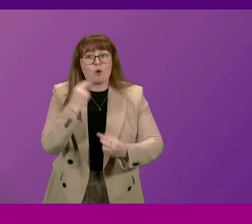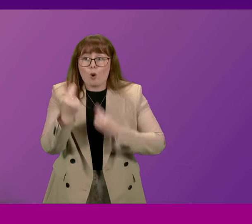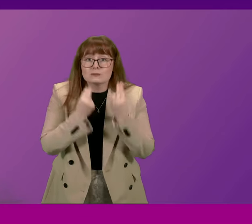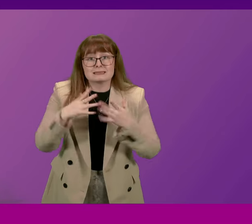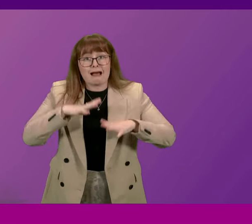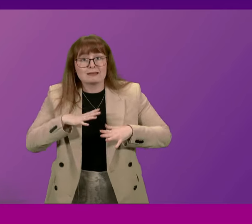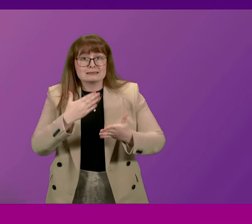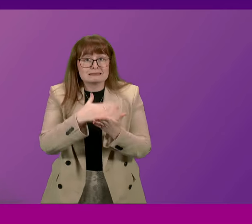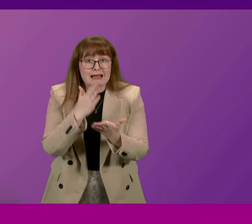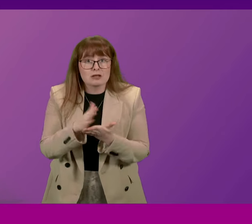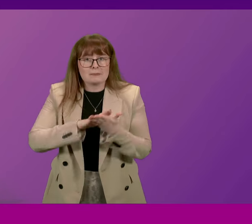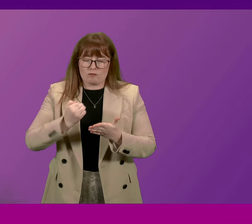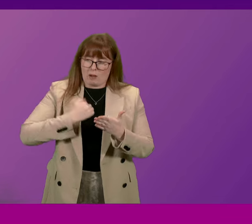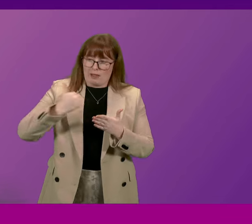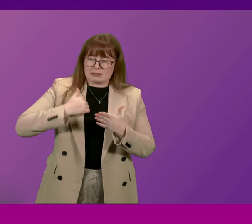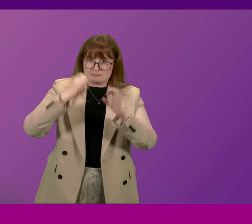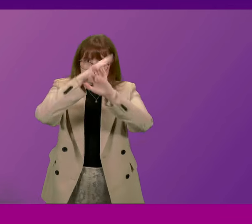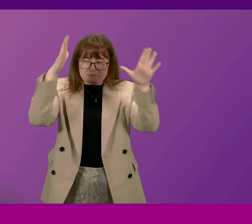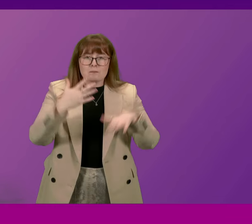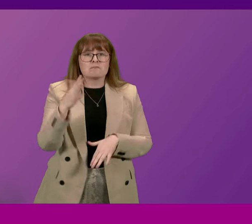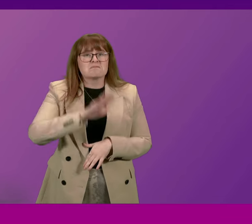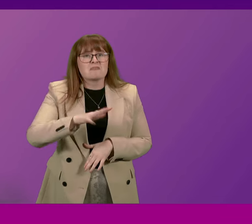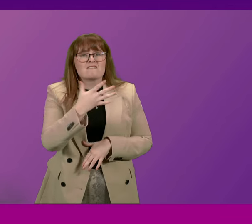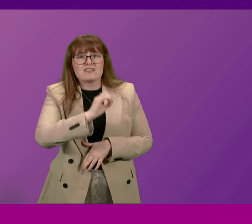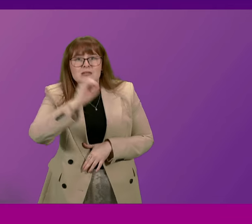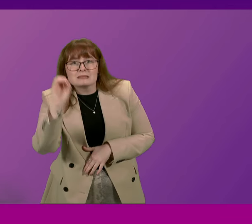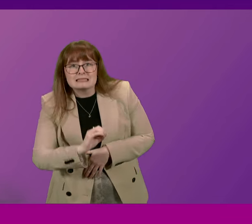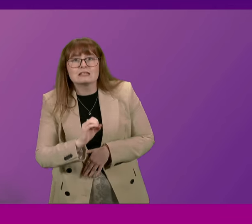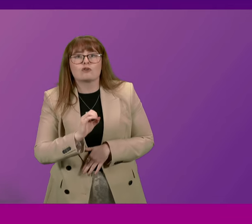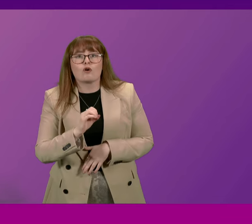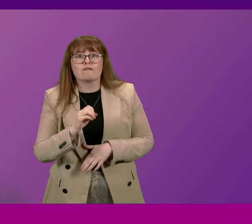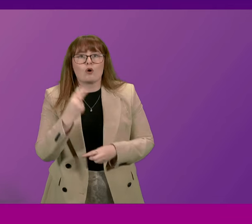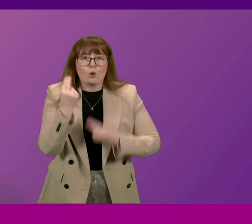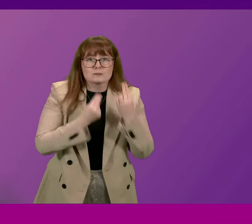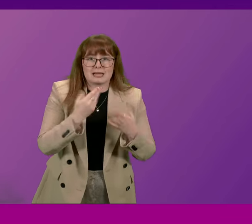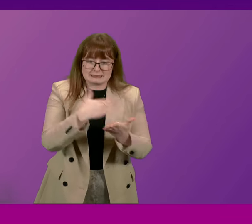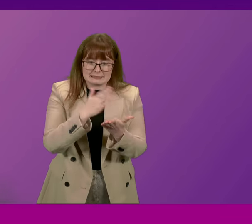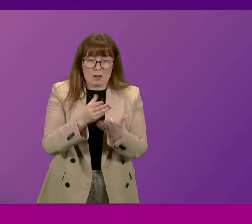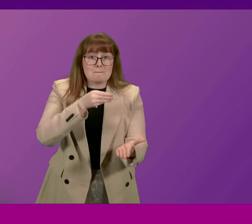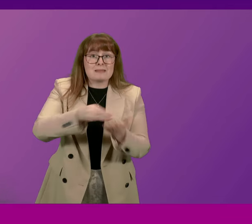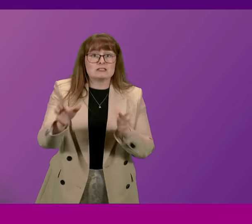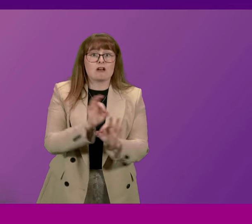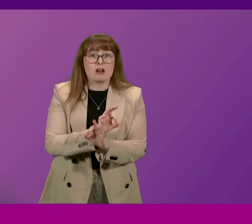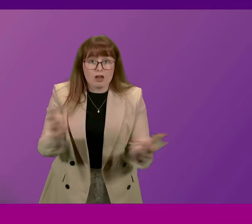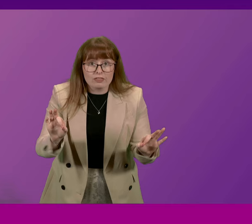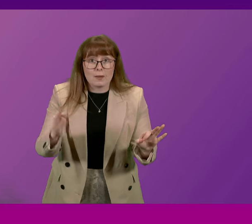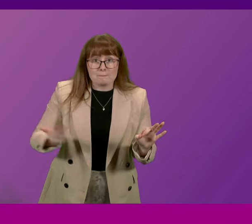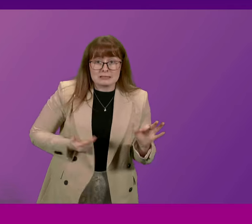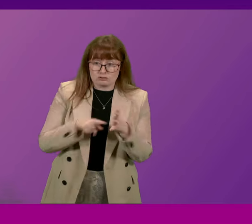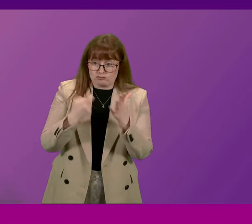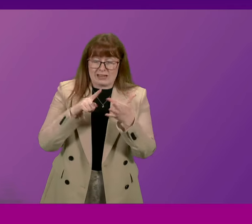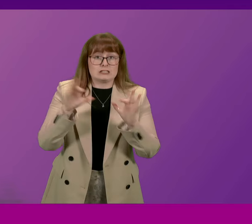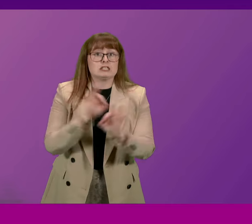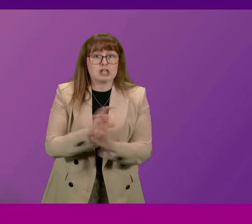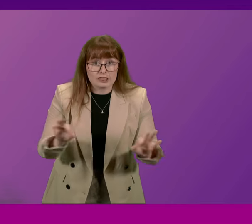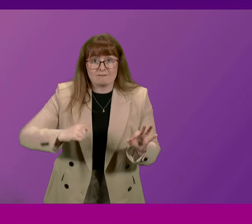in our estimations, about 50% of the hospitality sector pays absolutely no business rates whatsoever